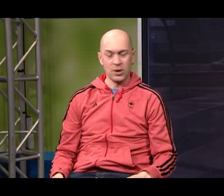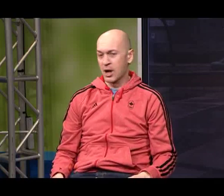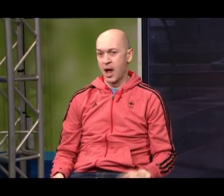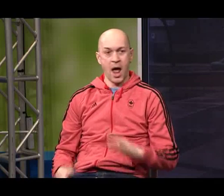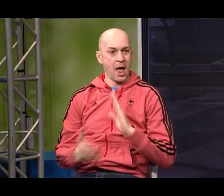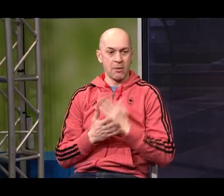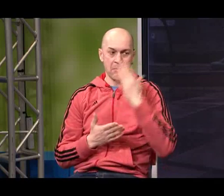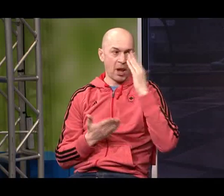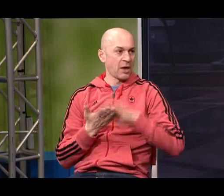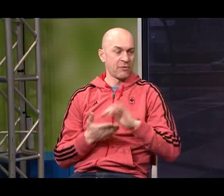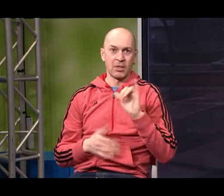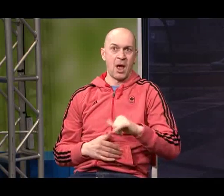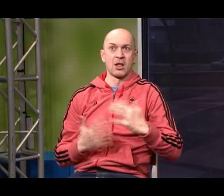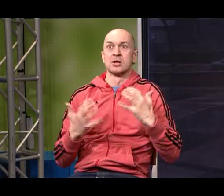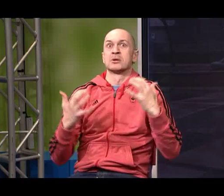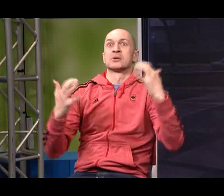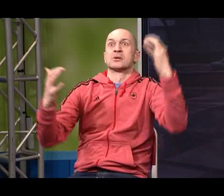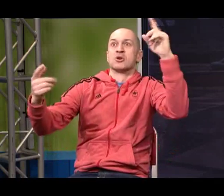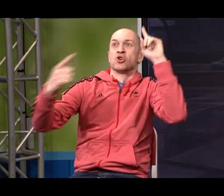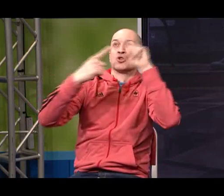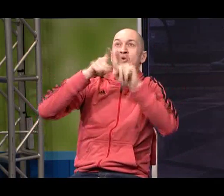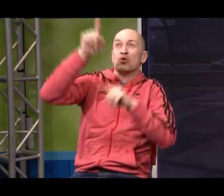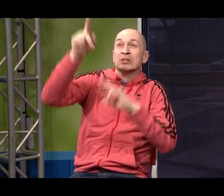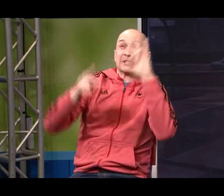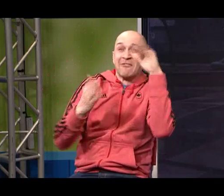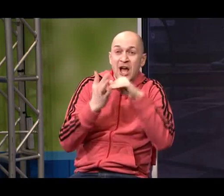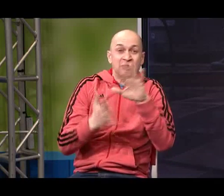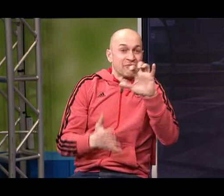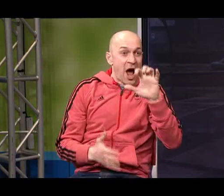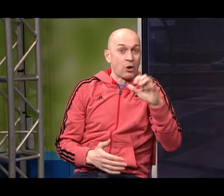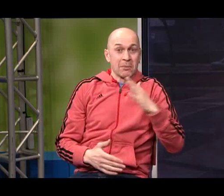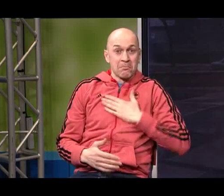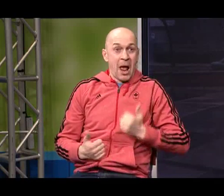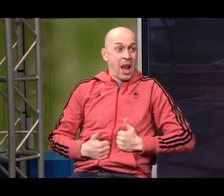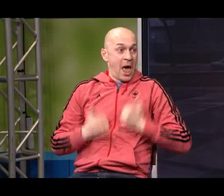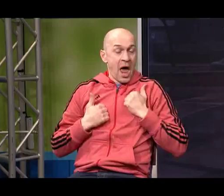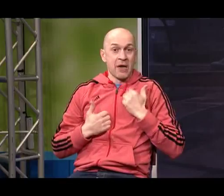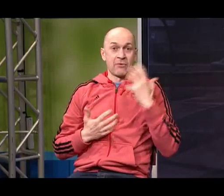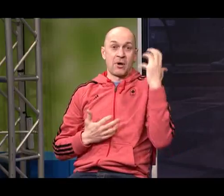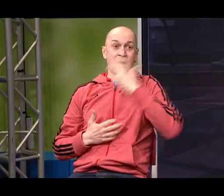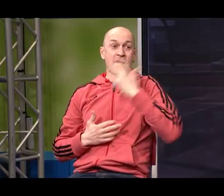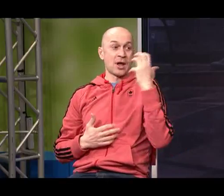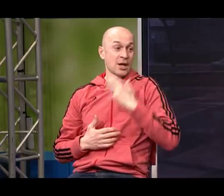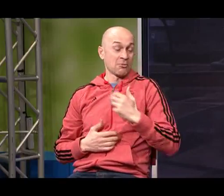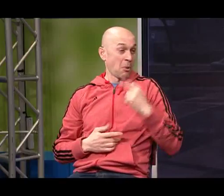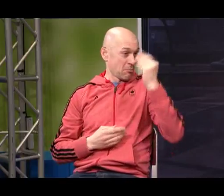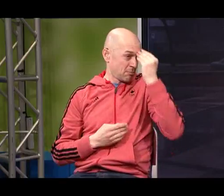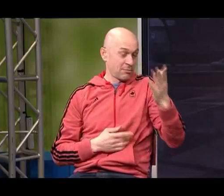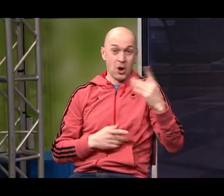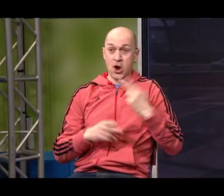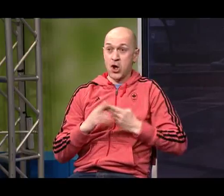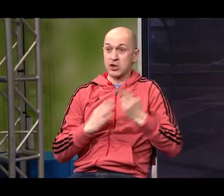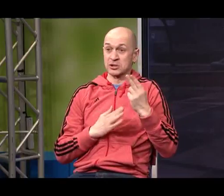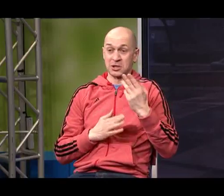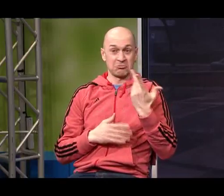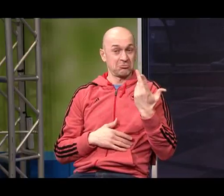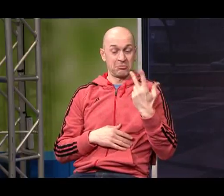an amazing experience it's thrilling I mean I couldn't believe it initially when I'm thinking I have 7 7,500 people in this audience and having to